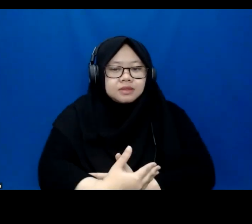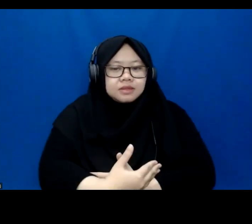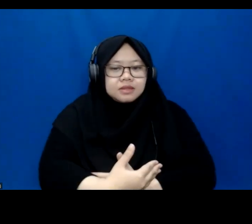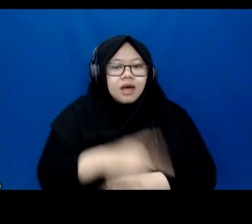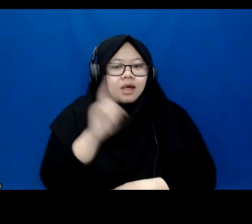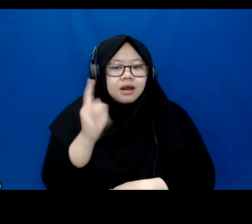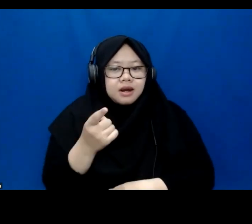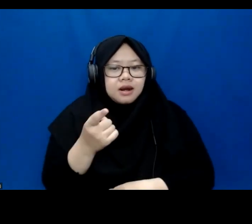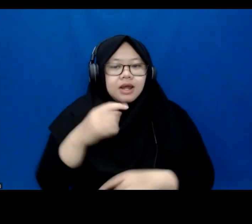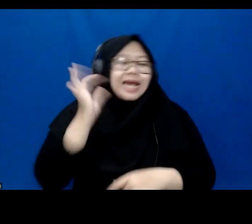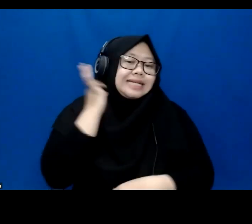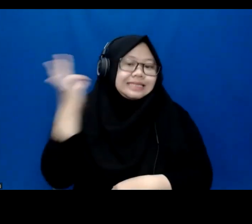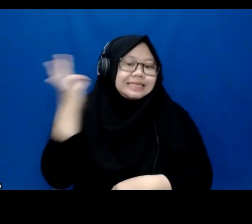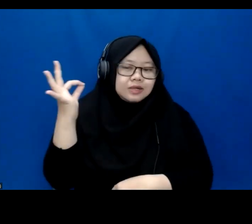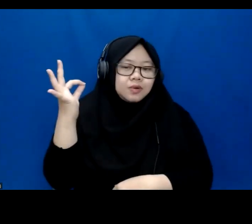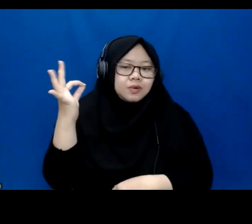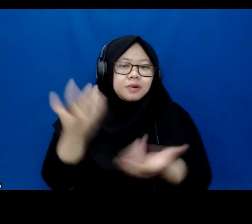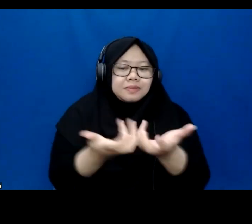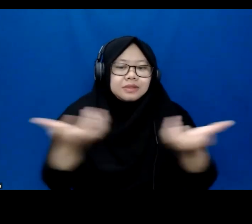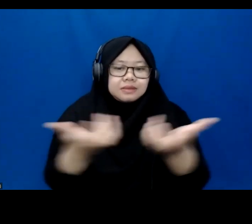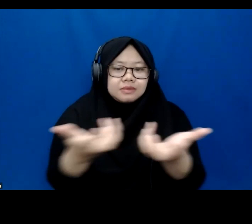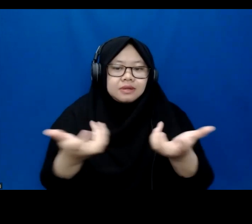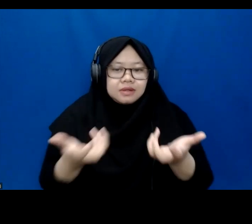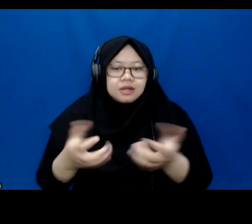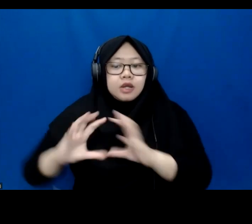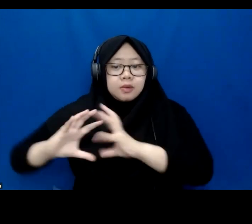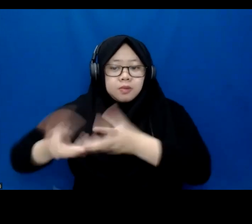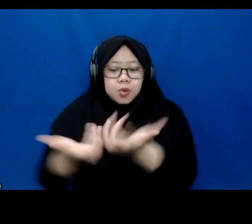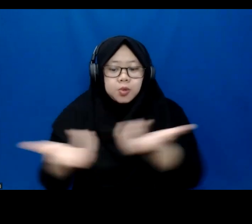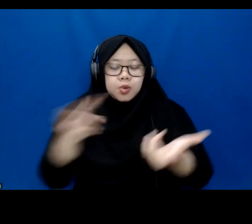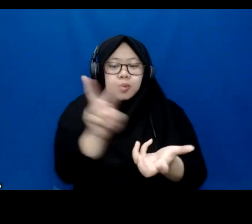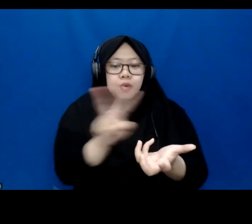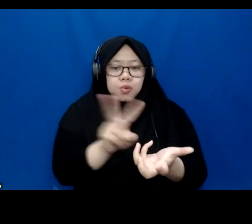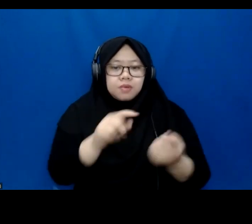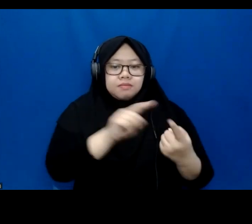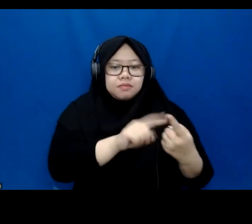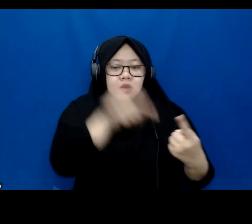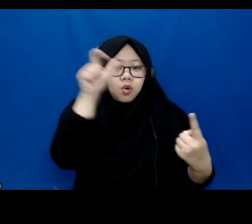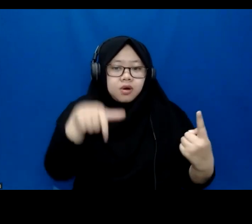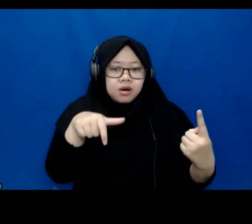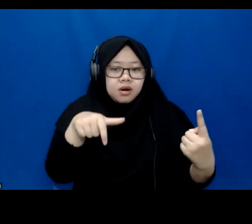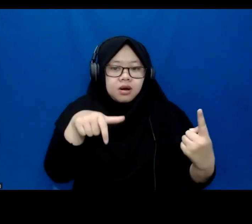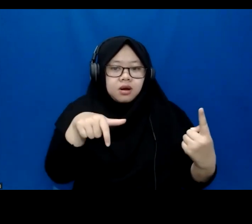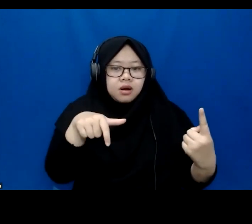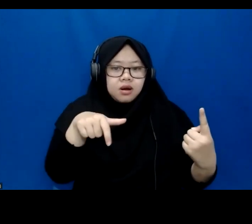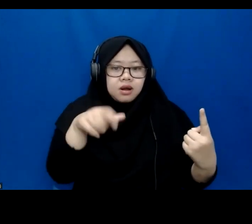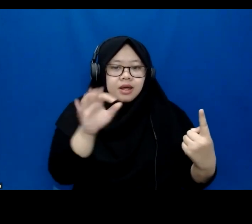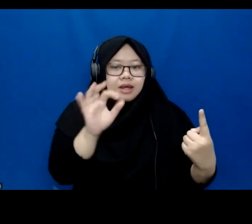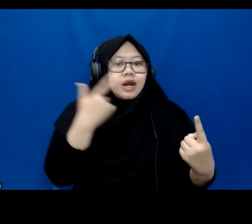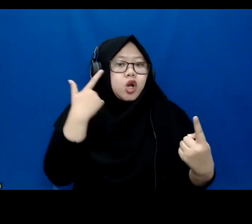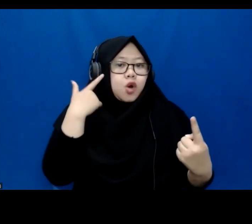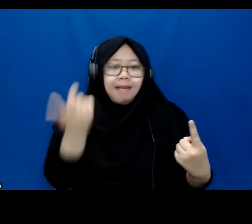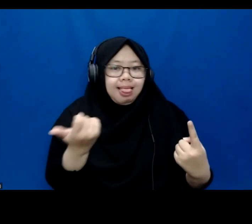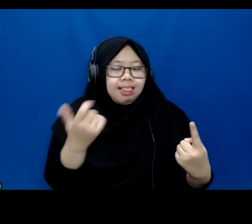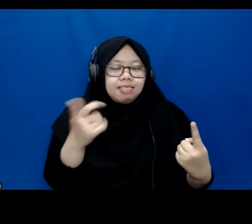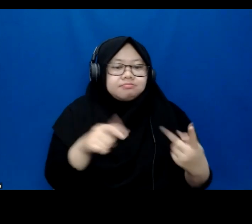risk of dividing the world into two groups. That is the people who are normal versus